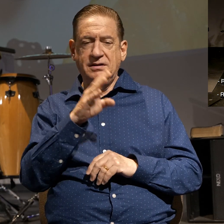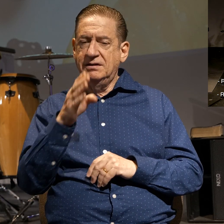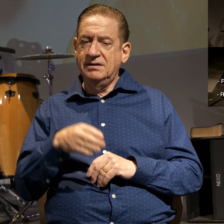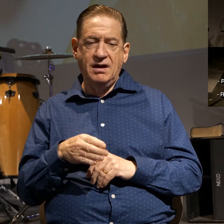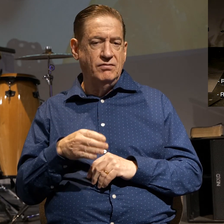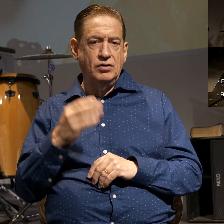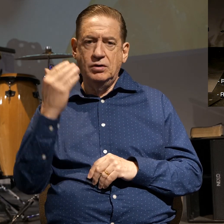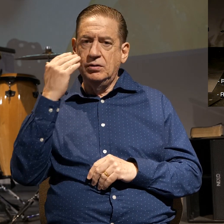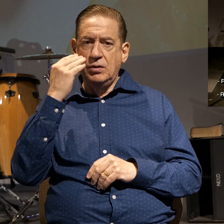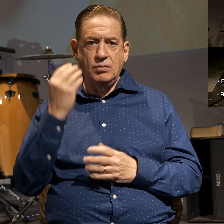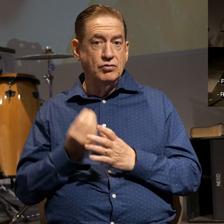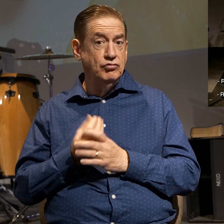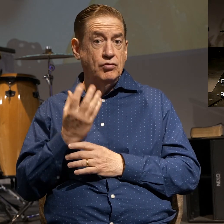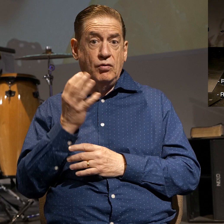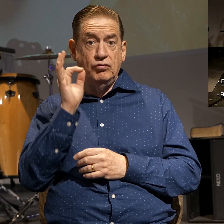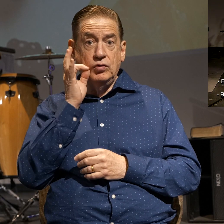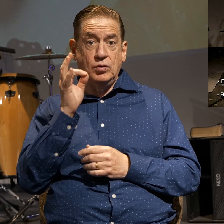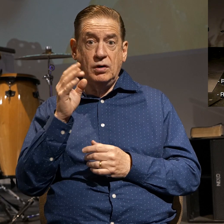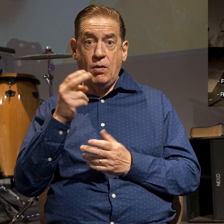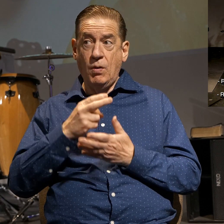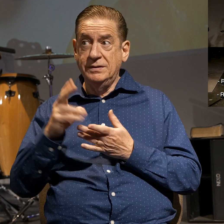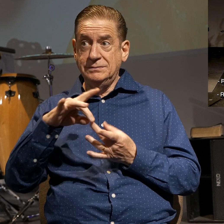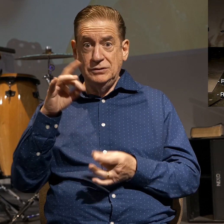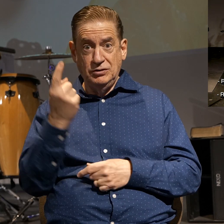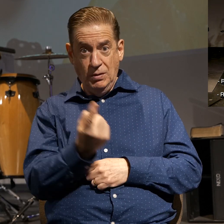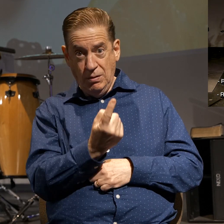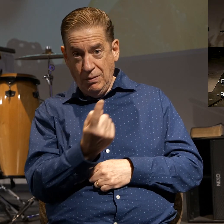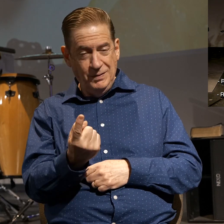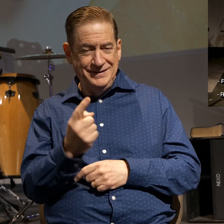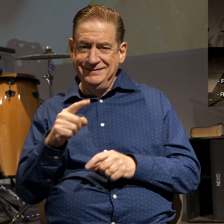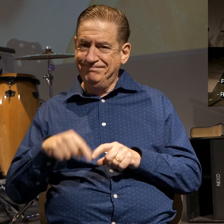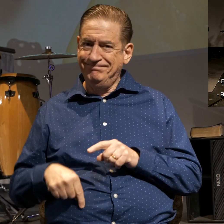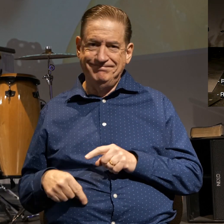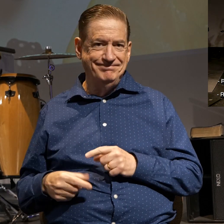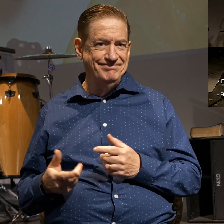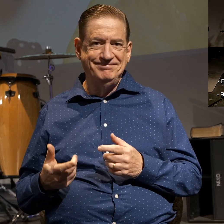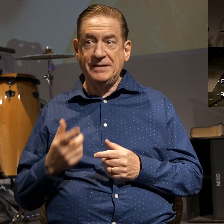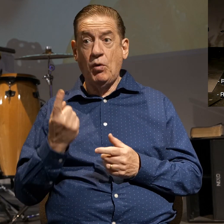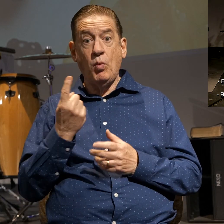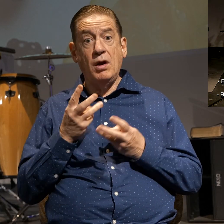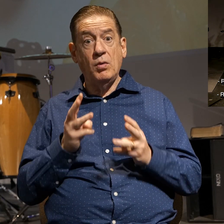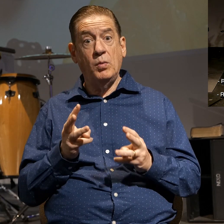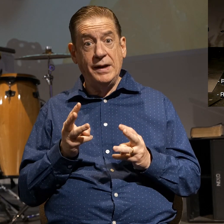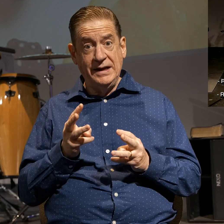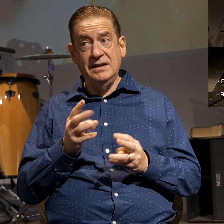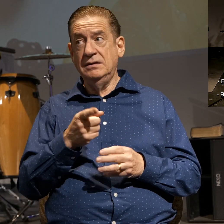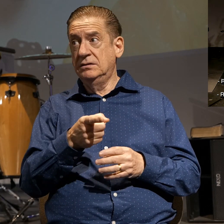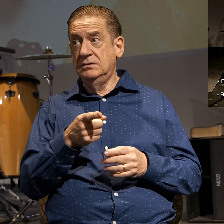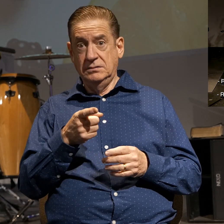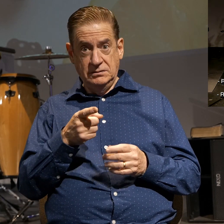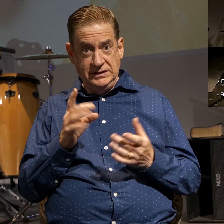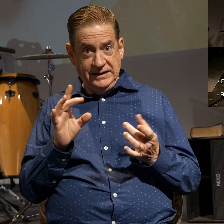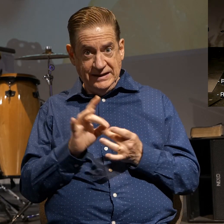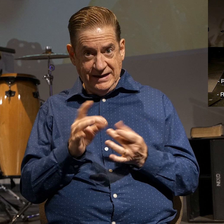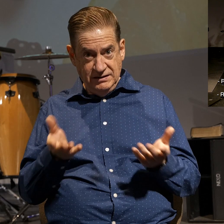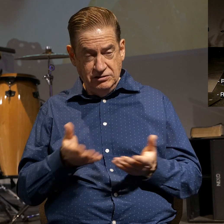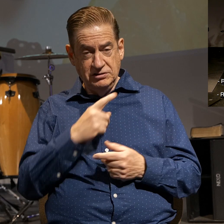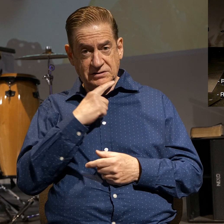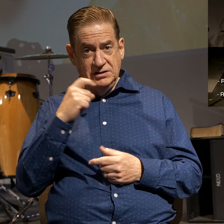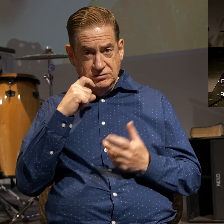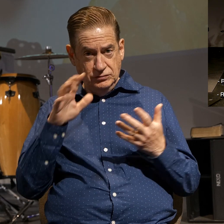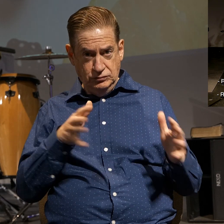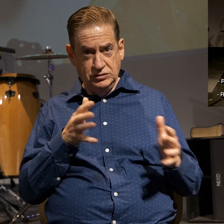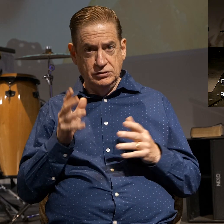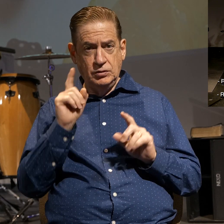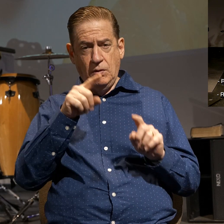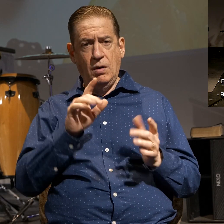going to know and grow in the fruit of the Holy Spirit on your own and one of the ways you can get connected here at Desert Breeze is you can go online to our website